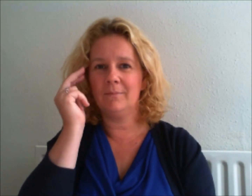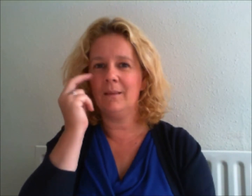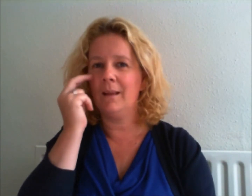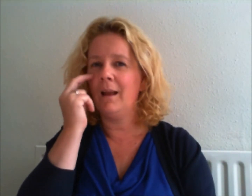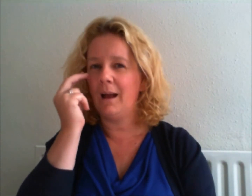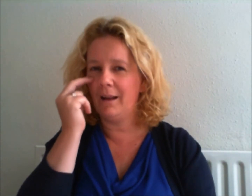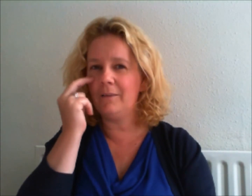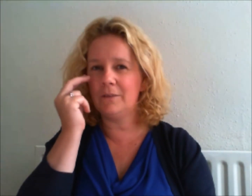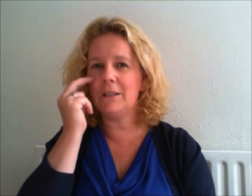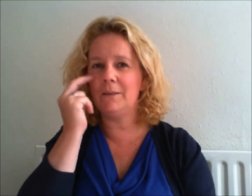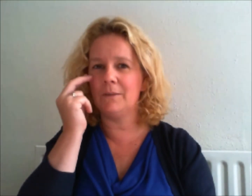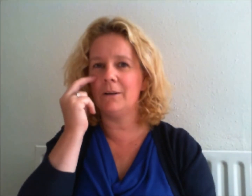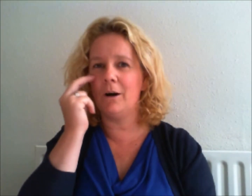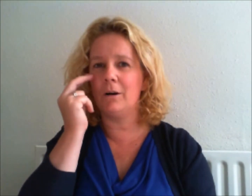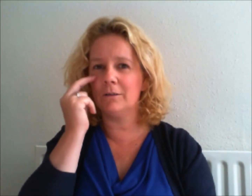And I've achieved a lot.